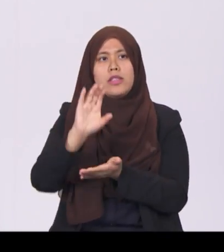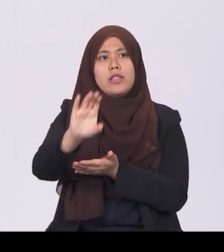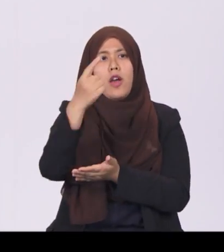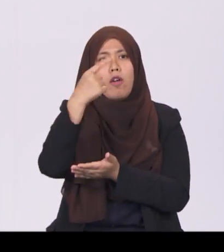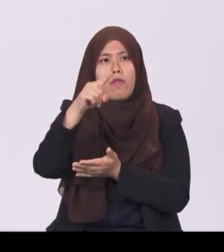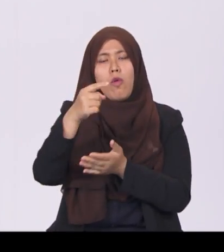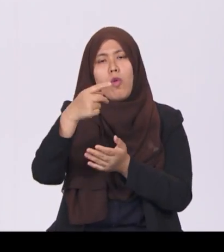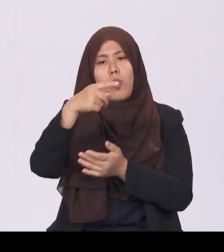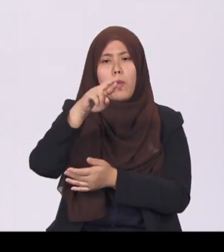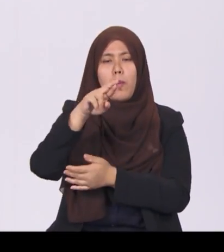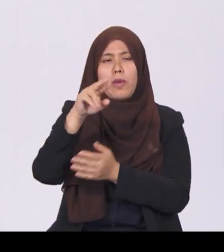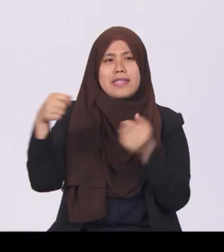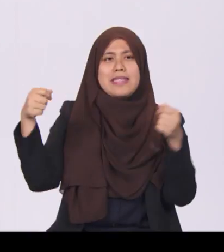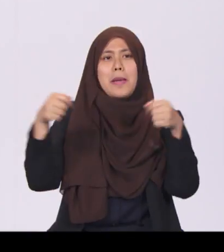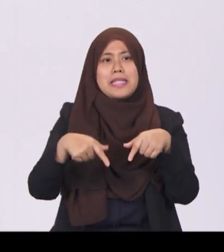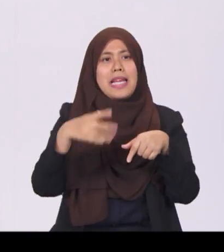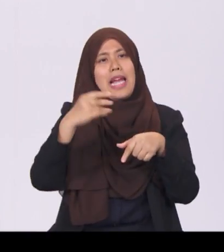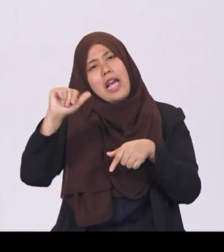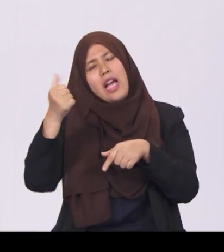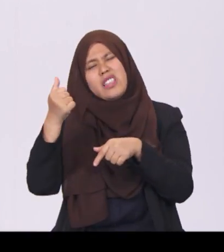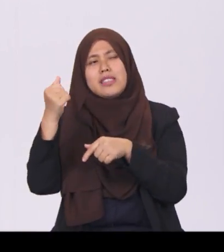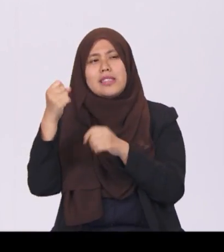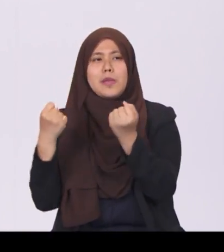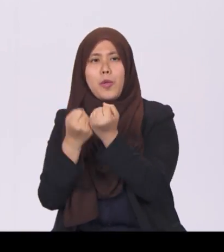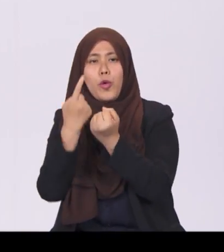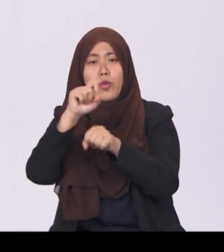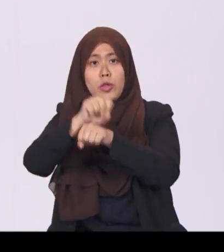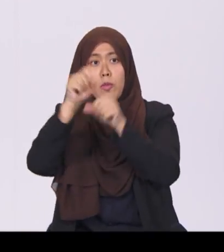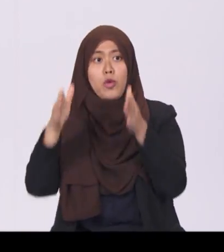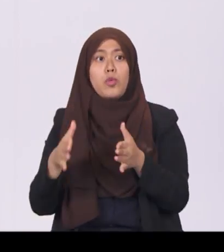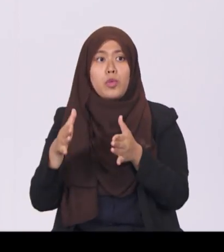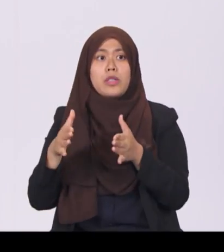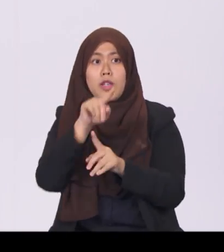other forms of support for Singaporeans when the Elder Shield review is complete.